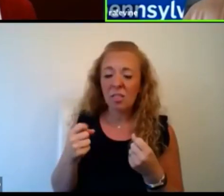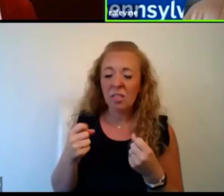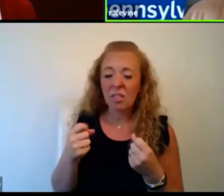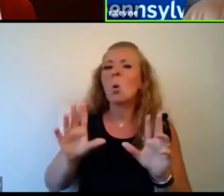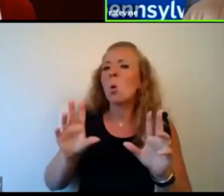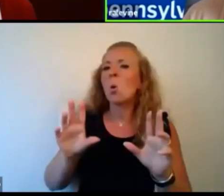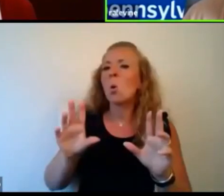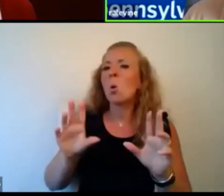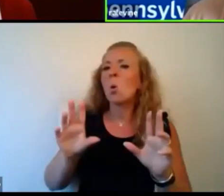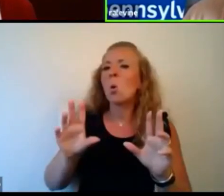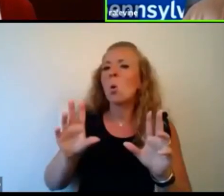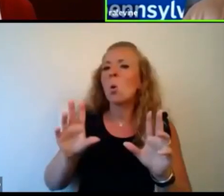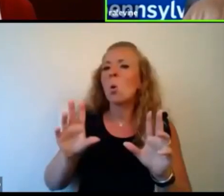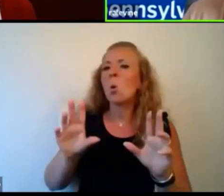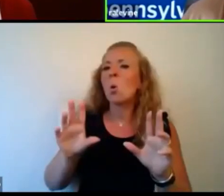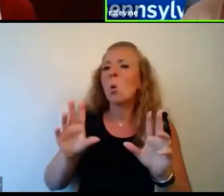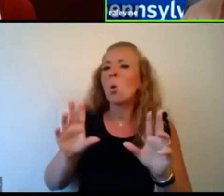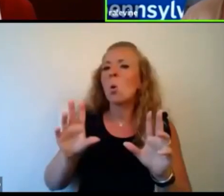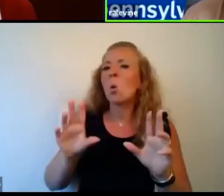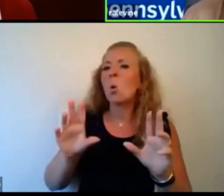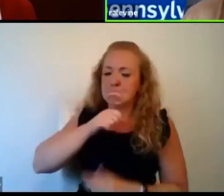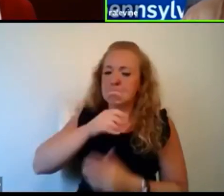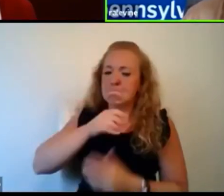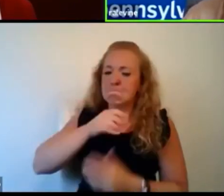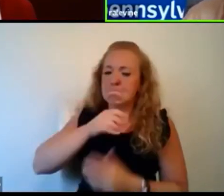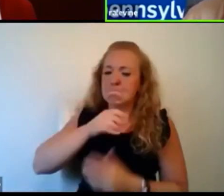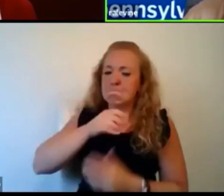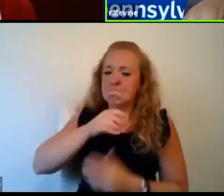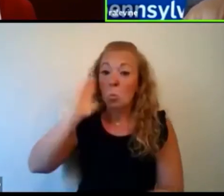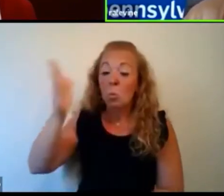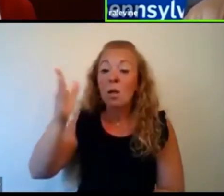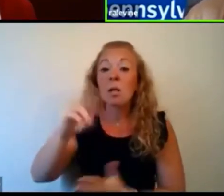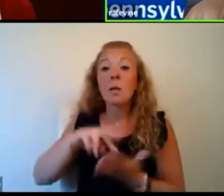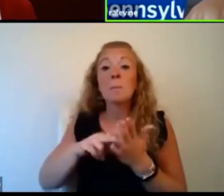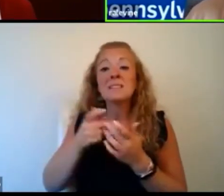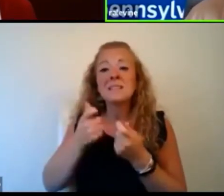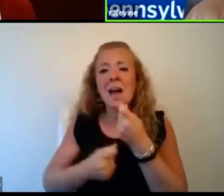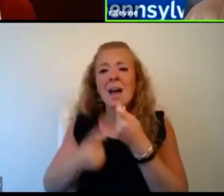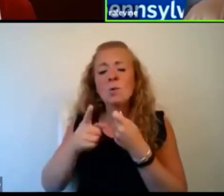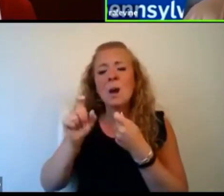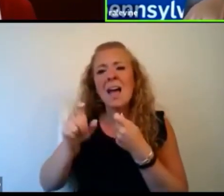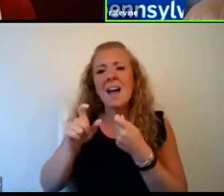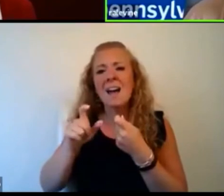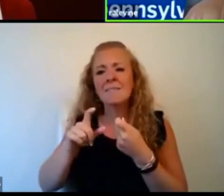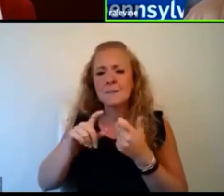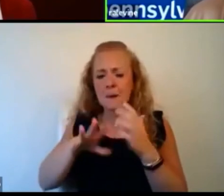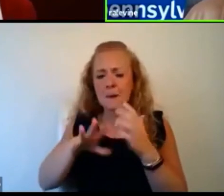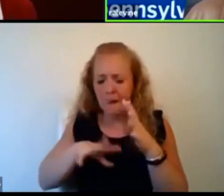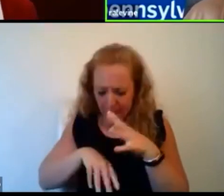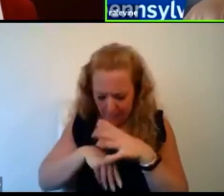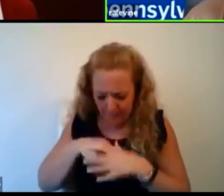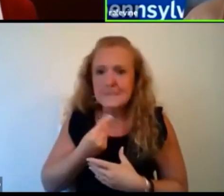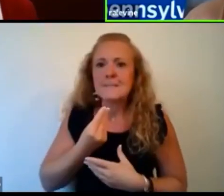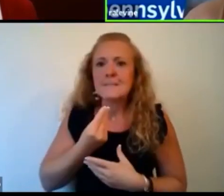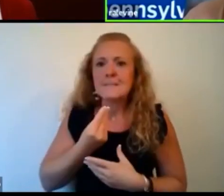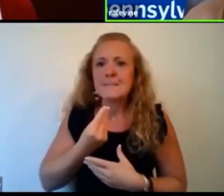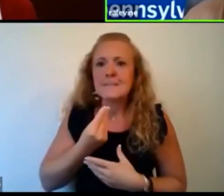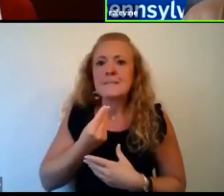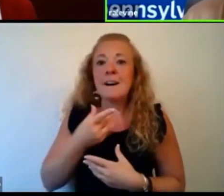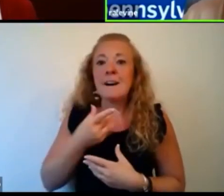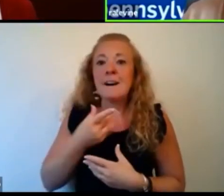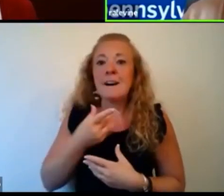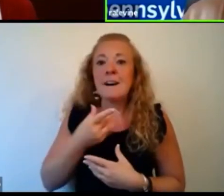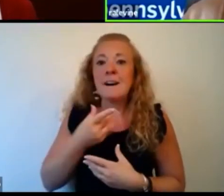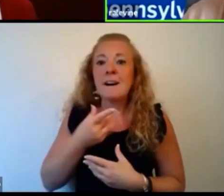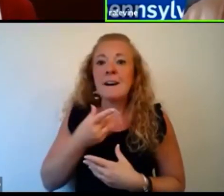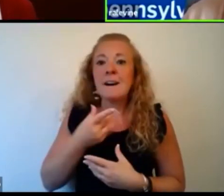will get past this. And so we all need to, to draw up upon that strength and resilience from ourselves, but then